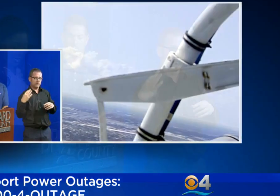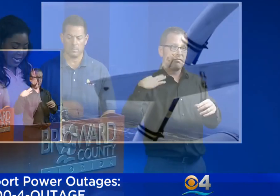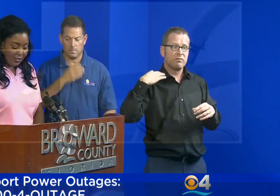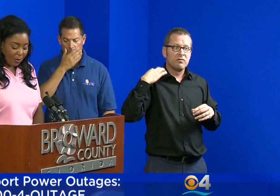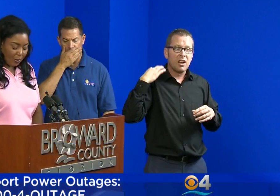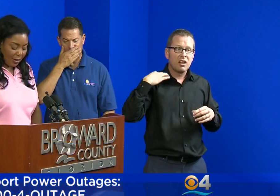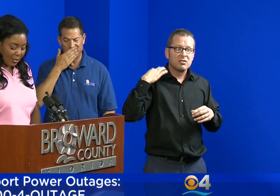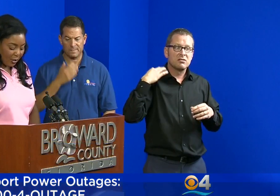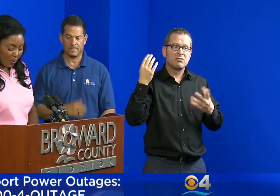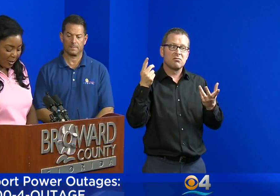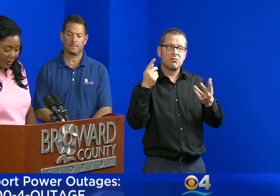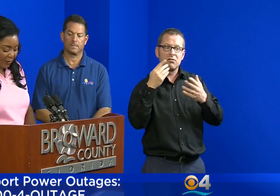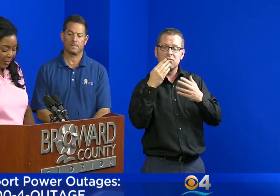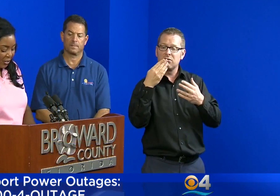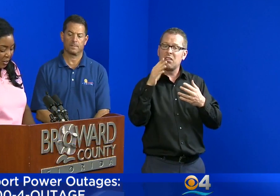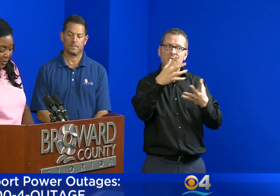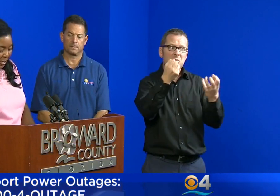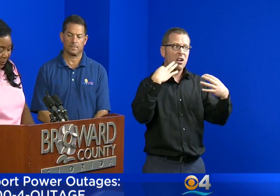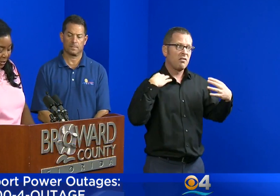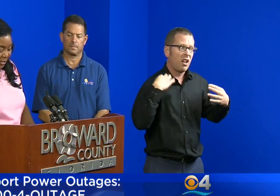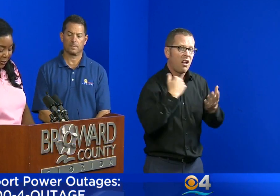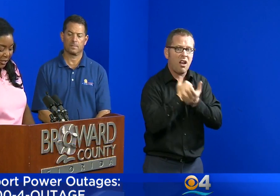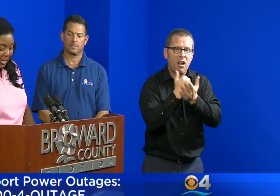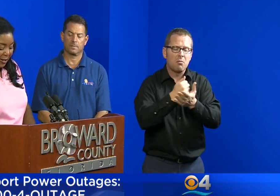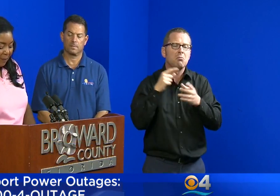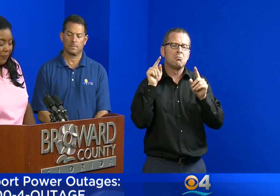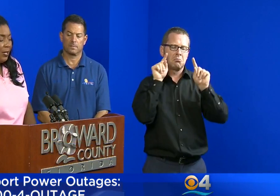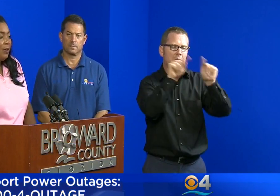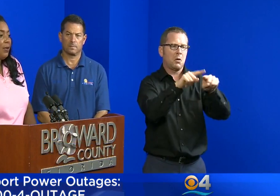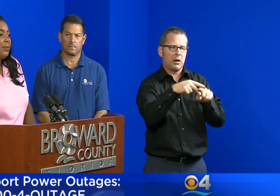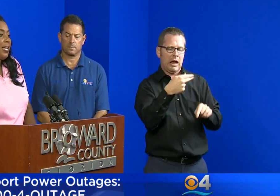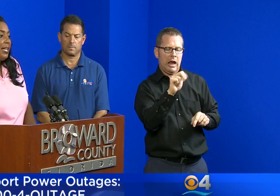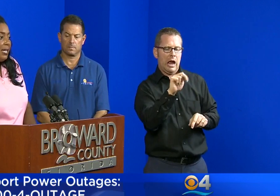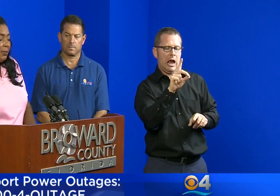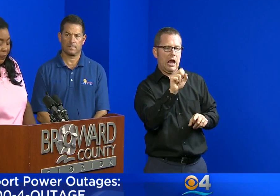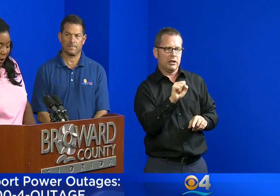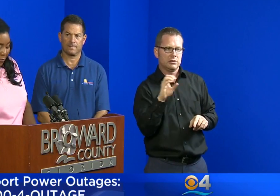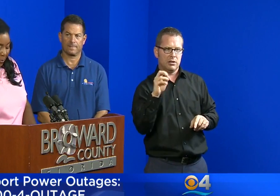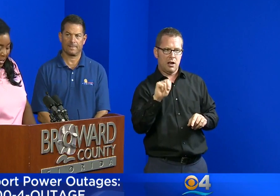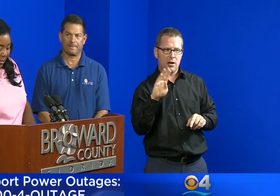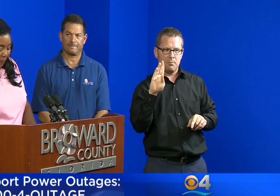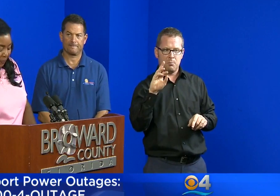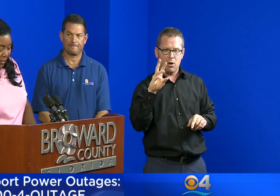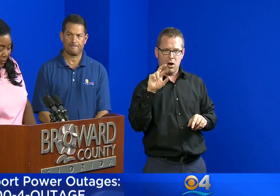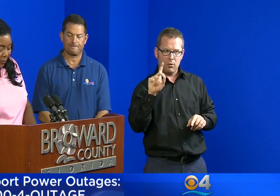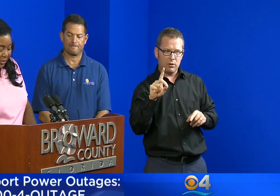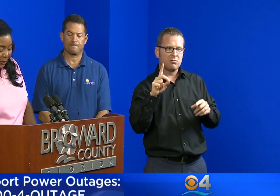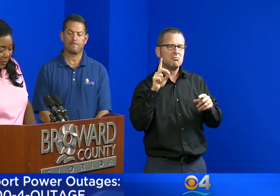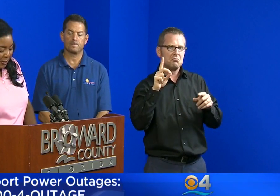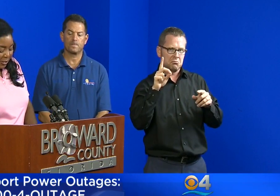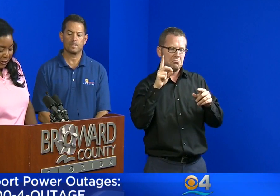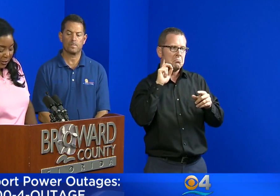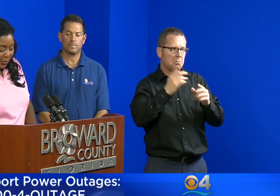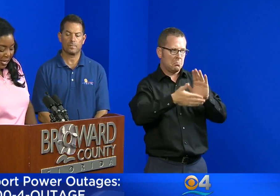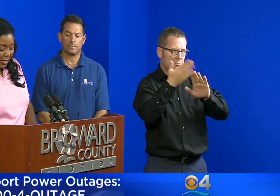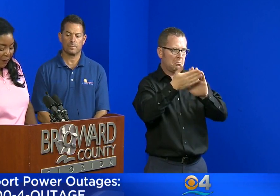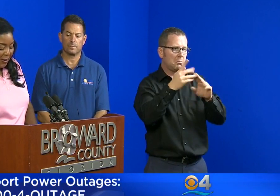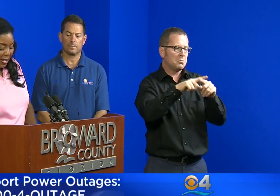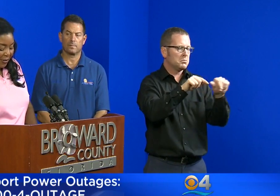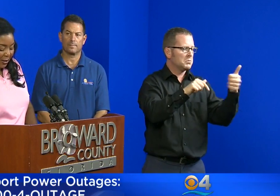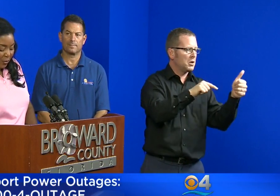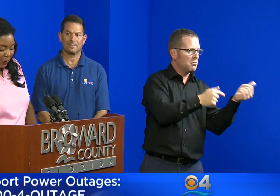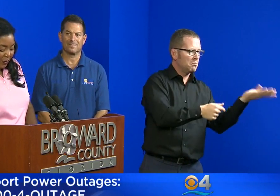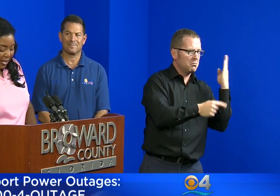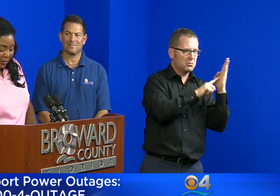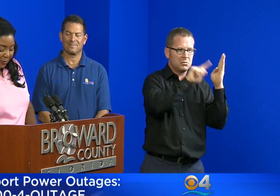volunteering, Hands on Broward is opening a volunteer reception center today from 10 a.m. to 5 p.m. The reception center is located